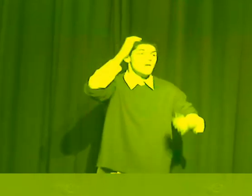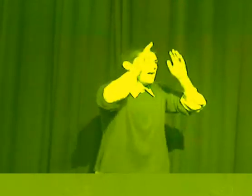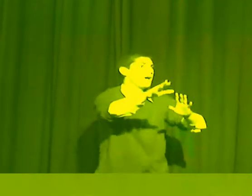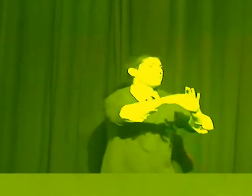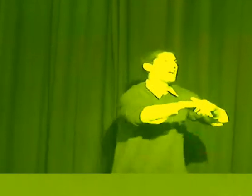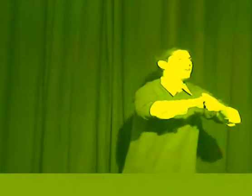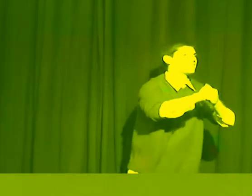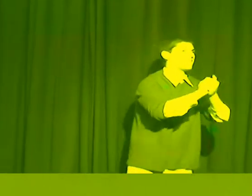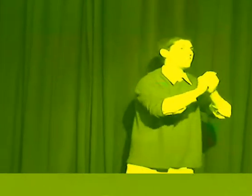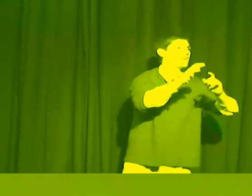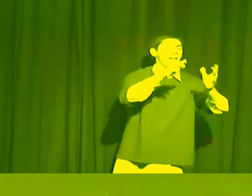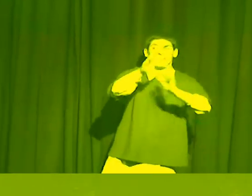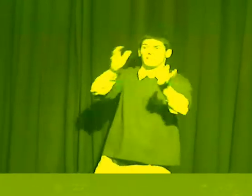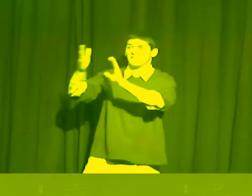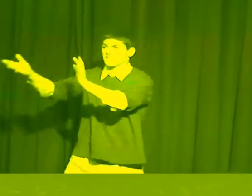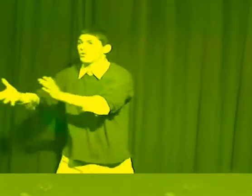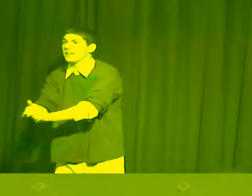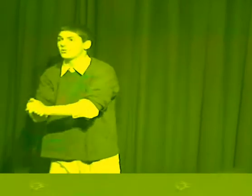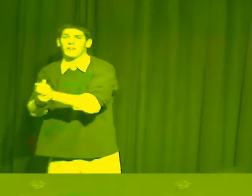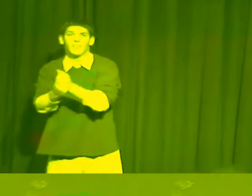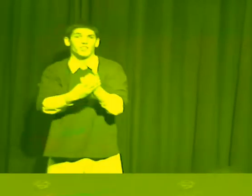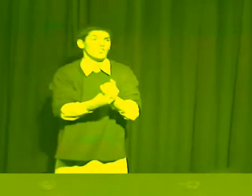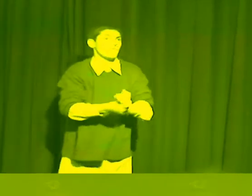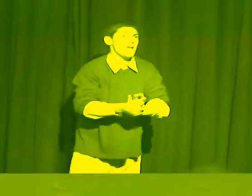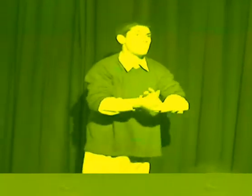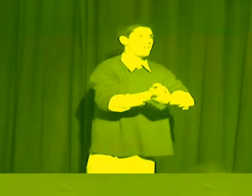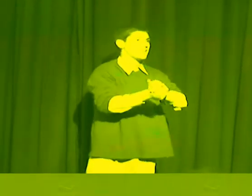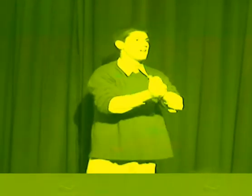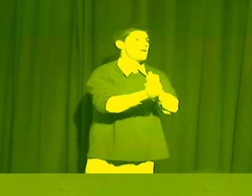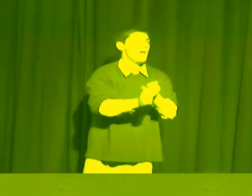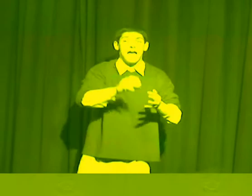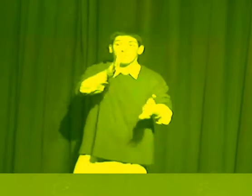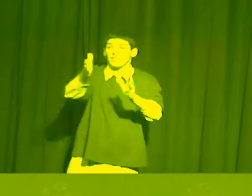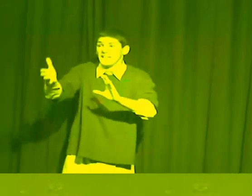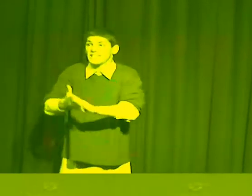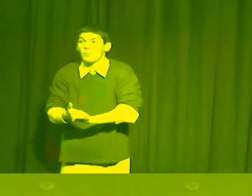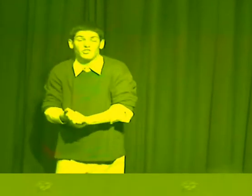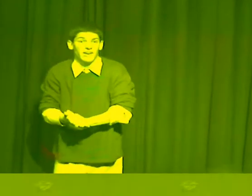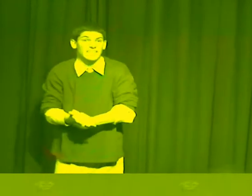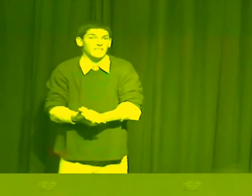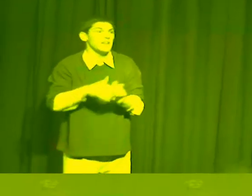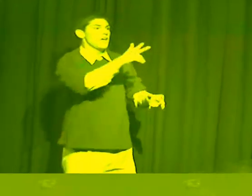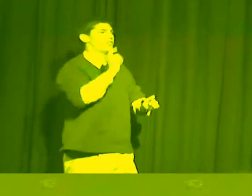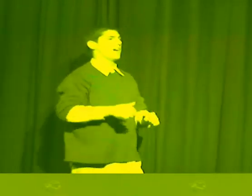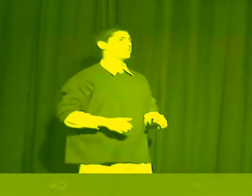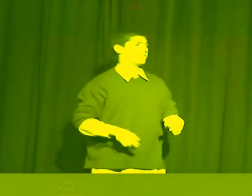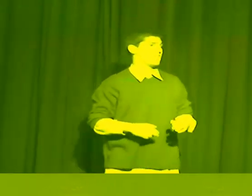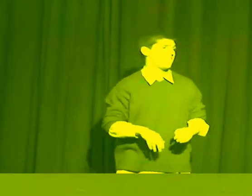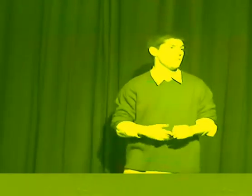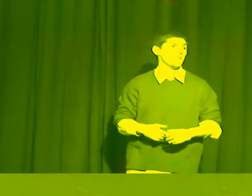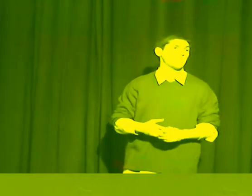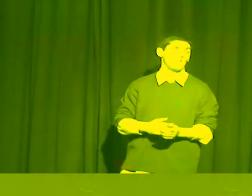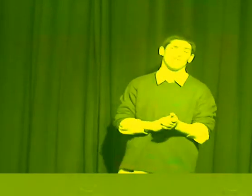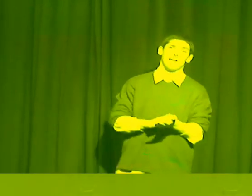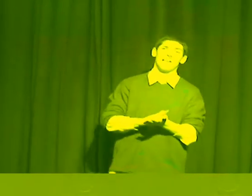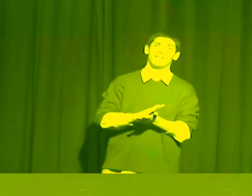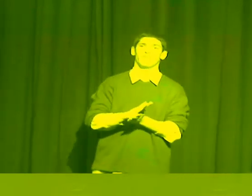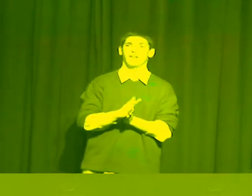I'm sorry, it's just that I get a little distracted when I think of sugary objects. I actually need so much insulin, the doctors gave me a special kind of